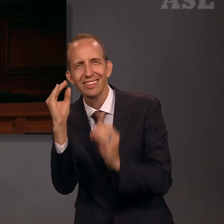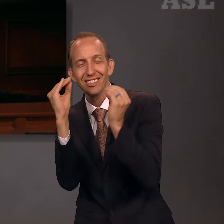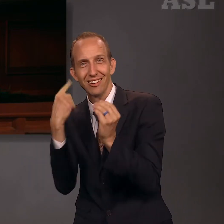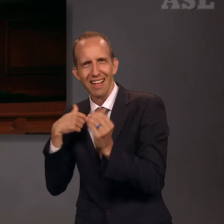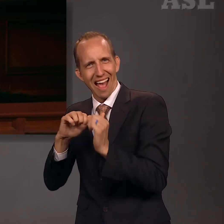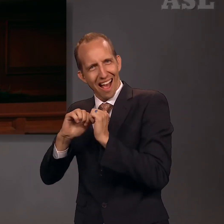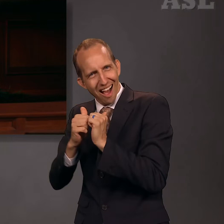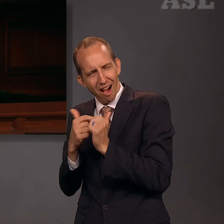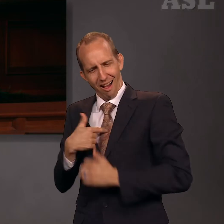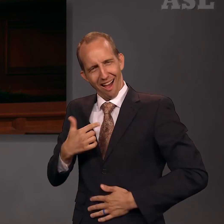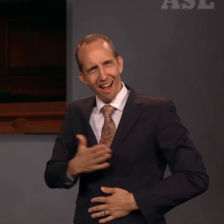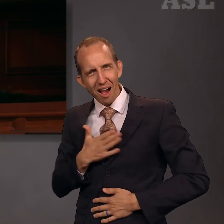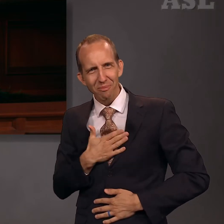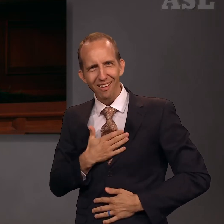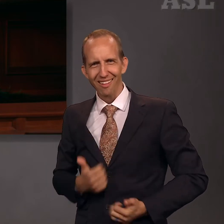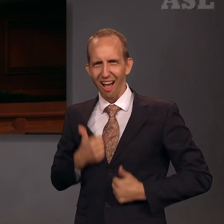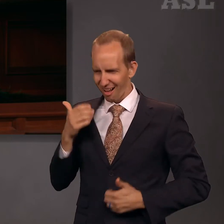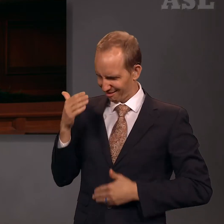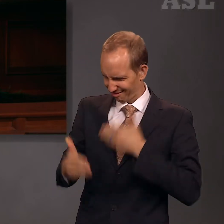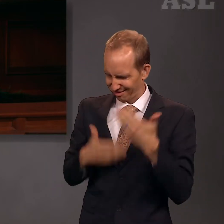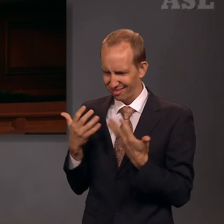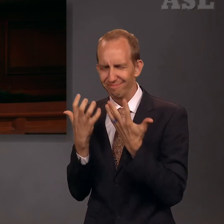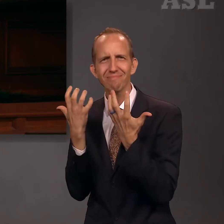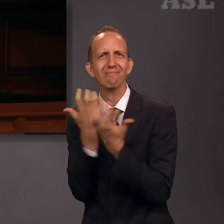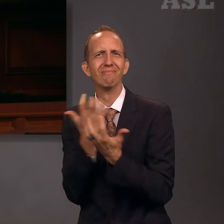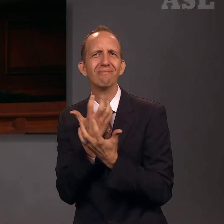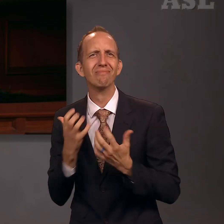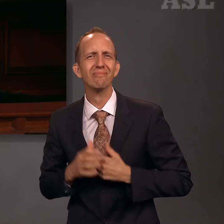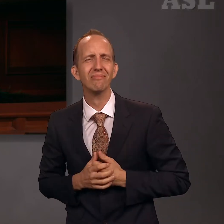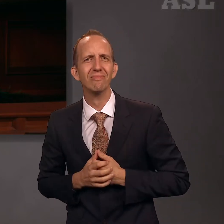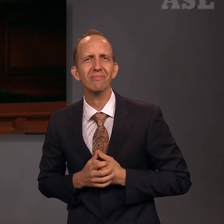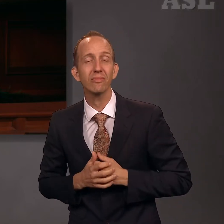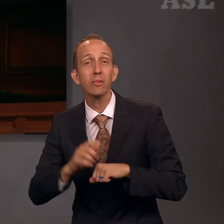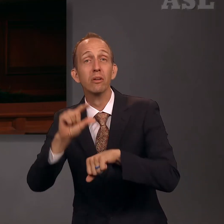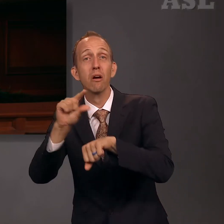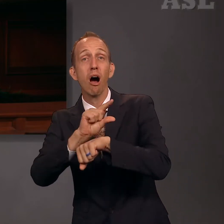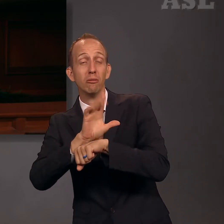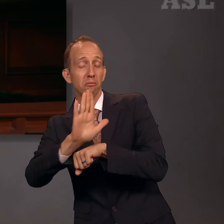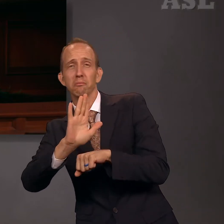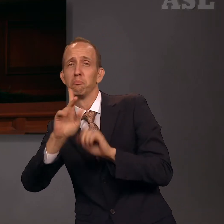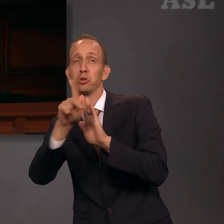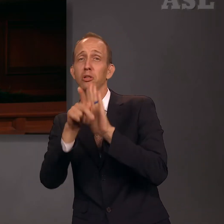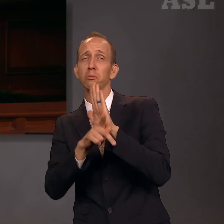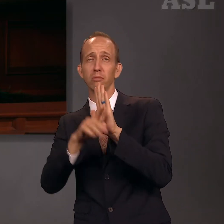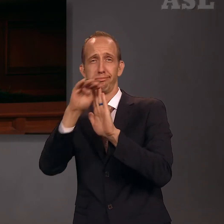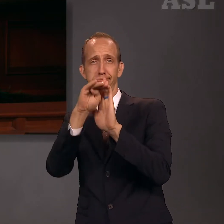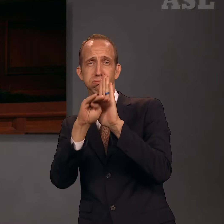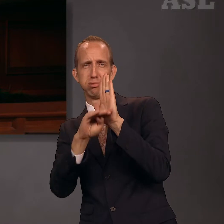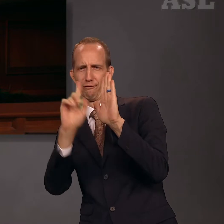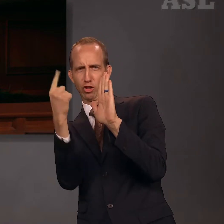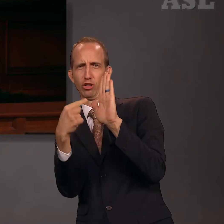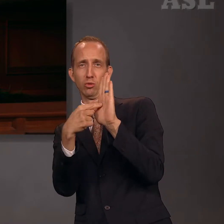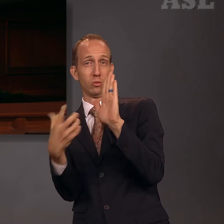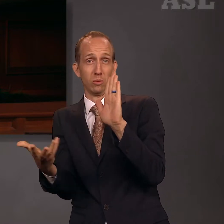happy, abundant life. The first principle of the gospel is faith in the Lord Jesus Christ.